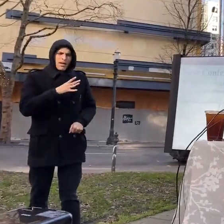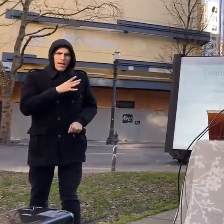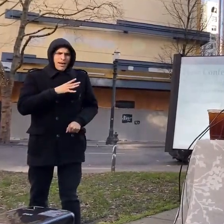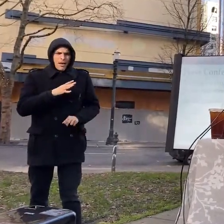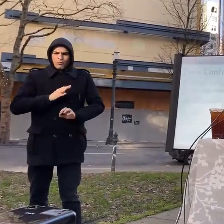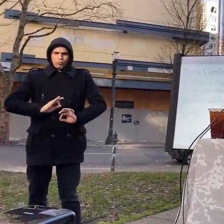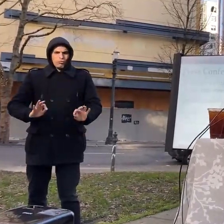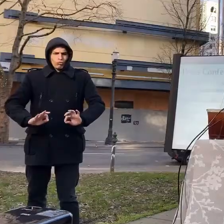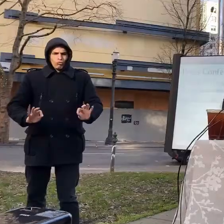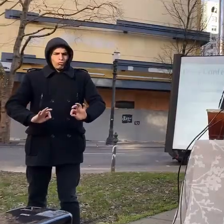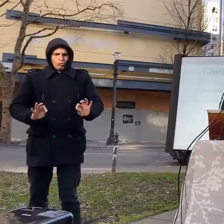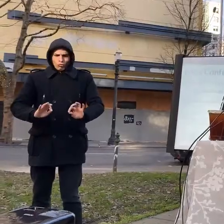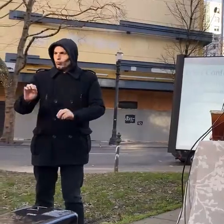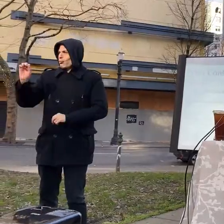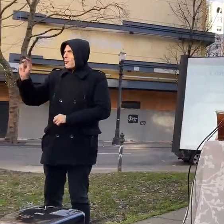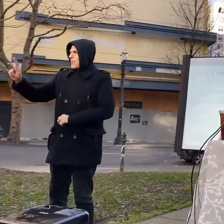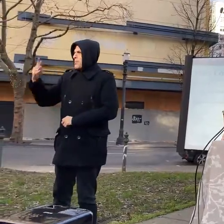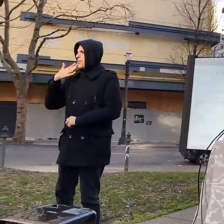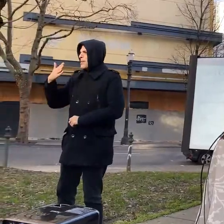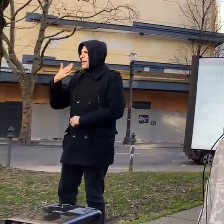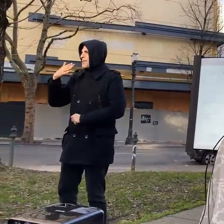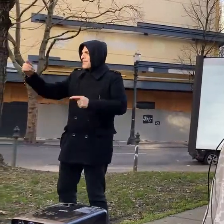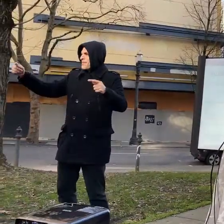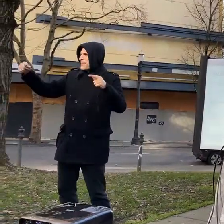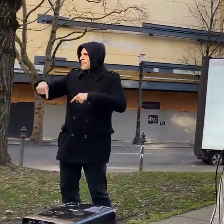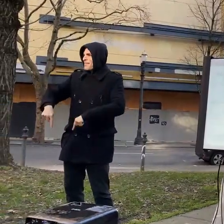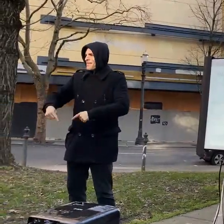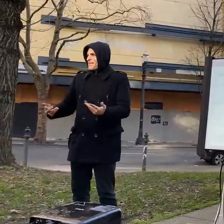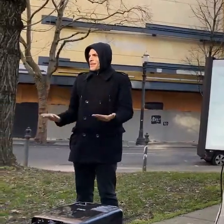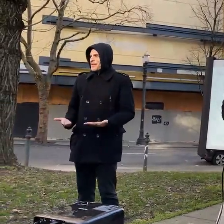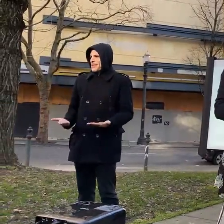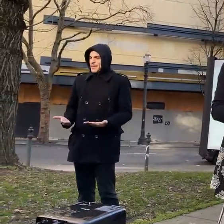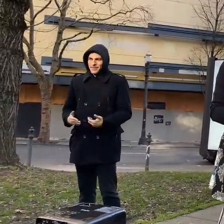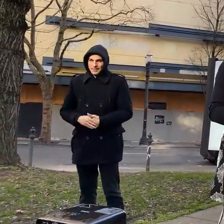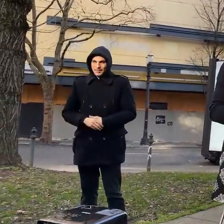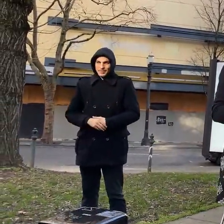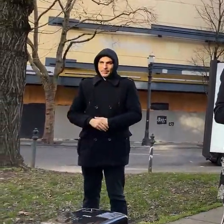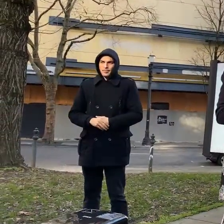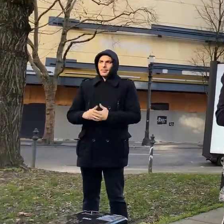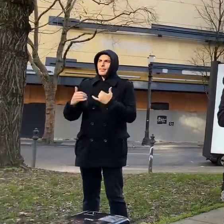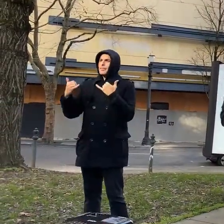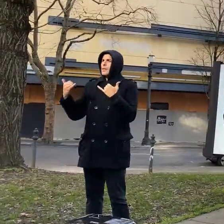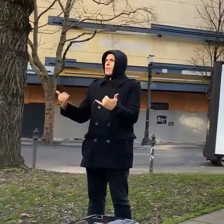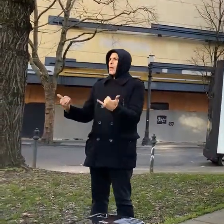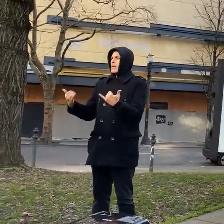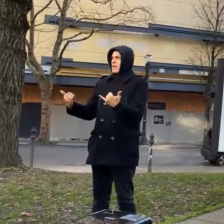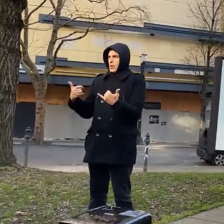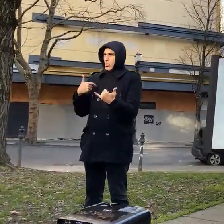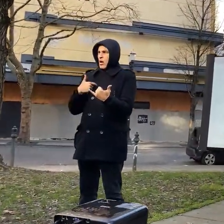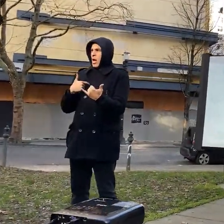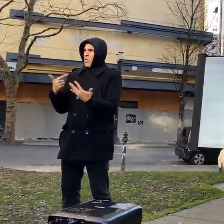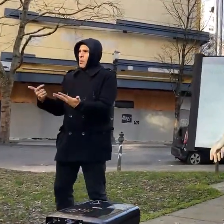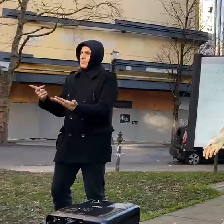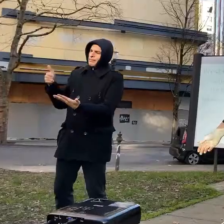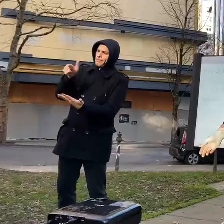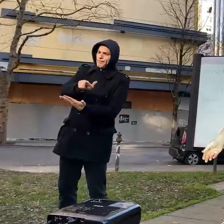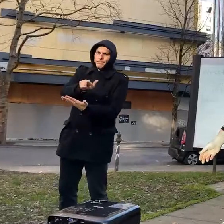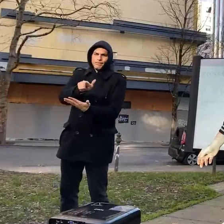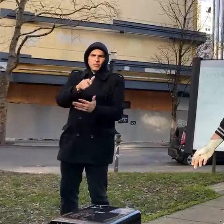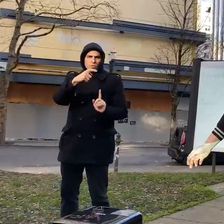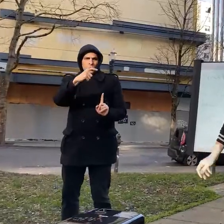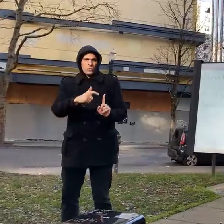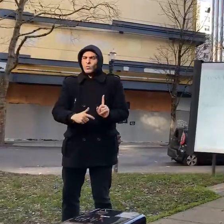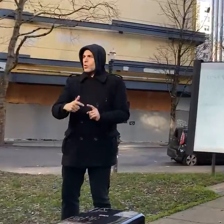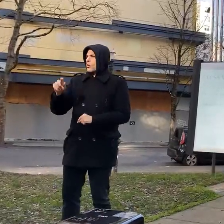down yet but there's a lot of tribes um so first i'm going to start with a little bit of our language